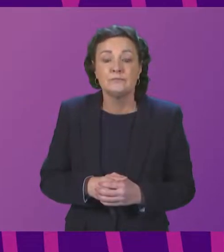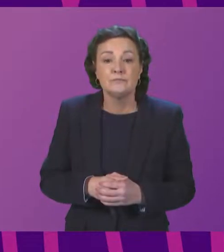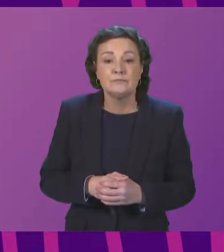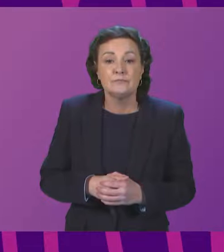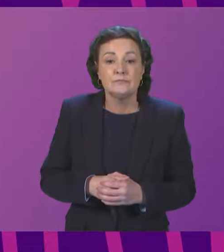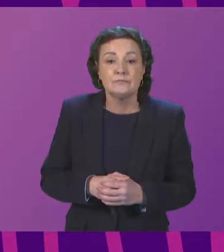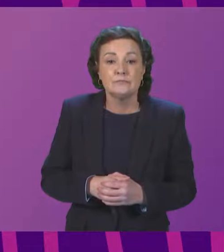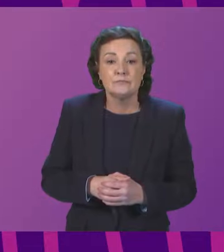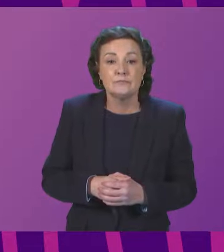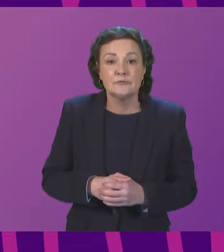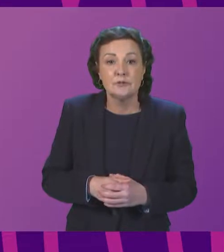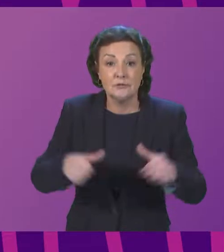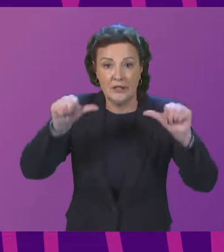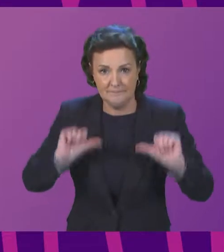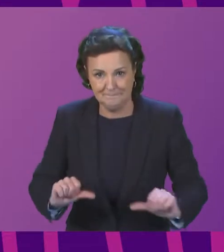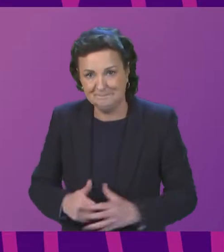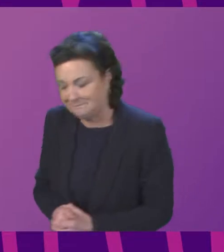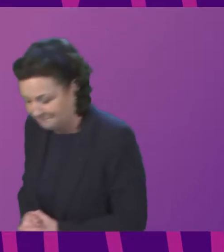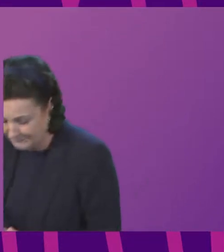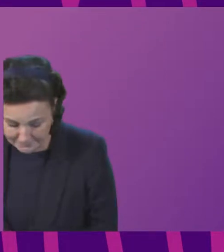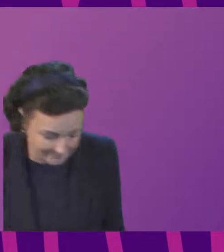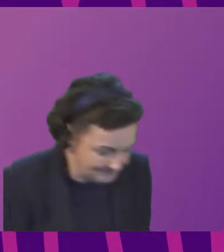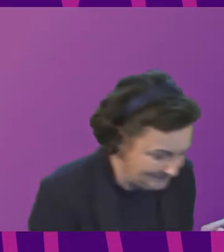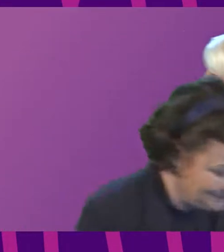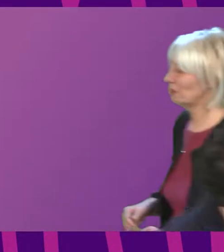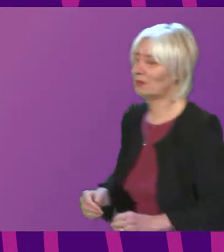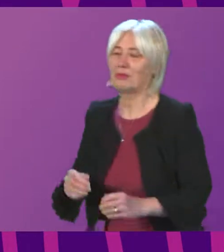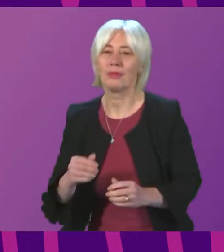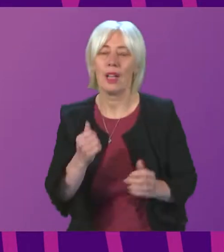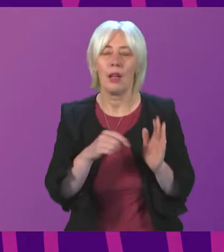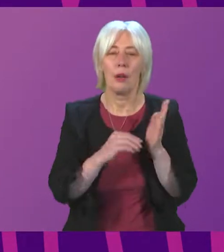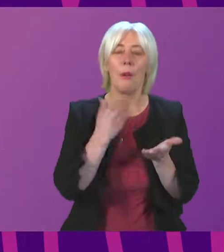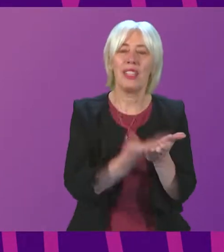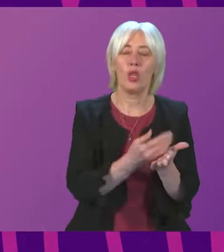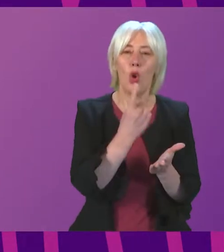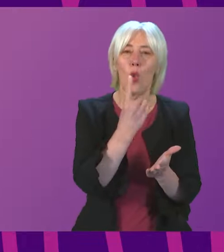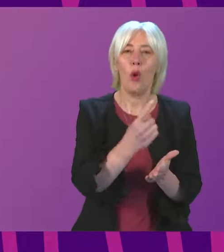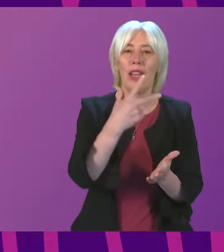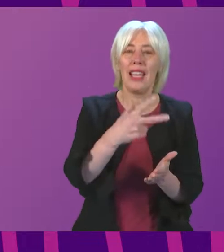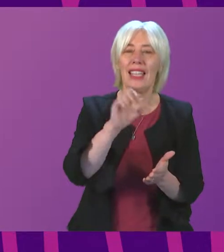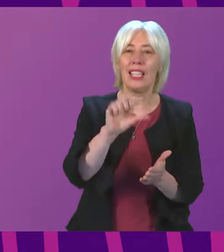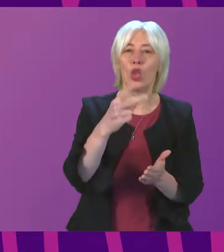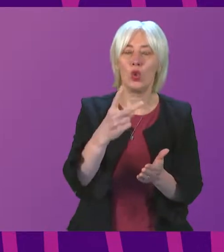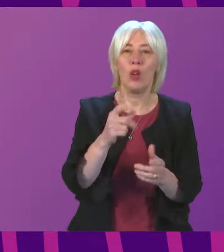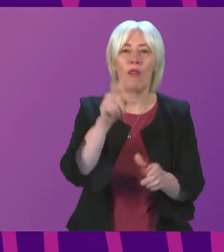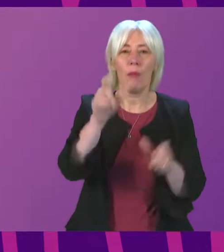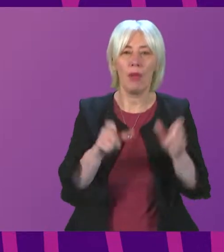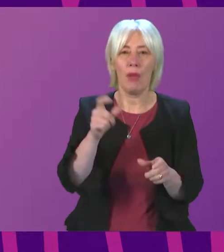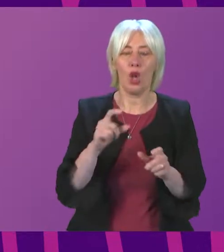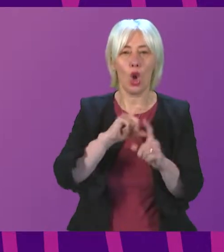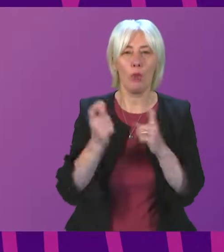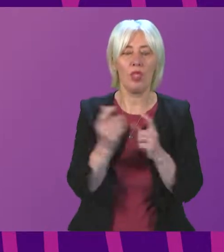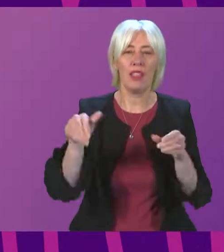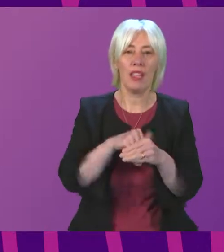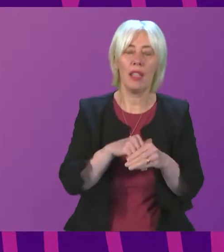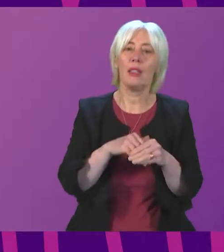Um petition number 1862 to introduce community representation and boards of public organisations, delivering lifeline services